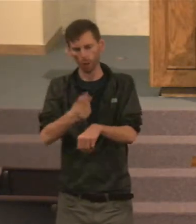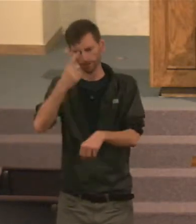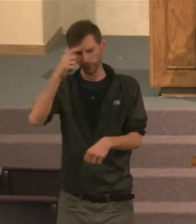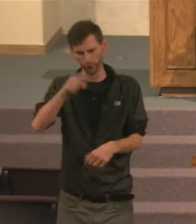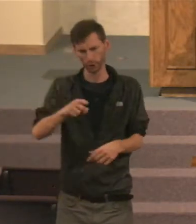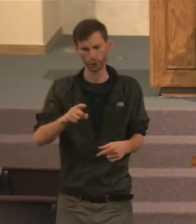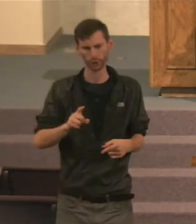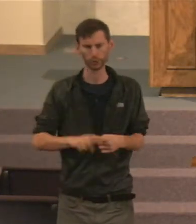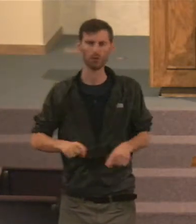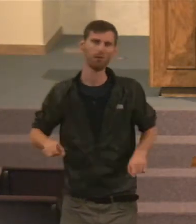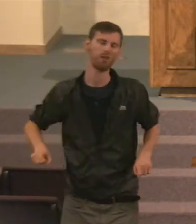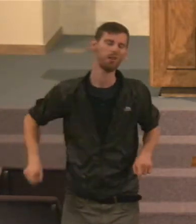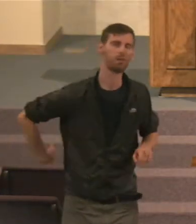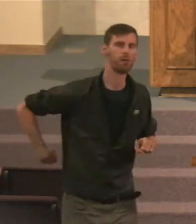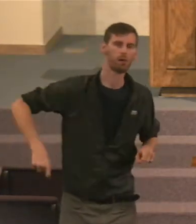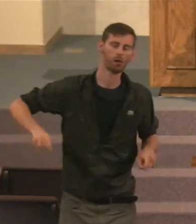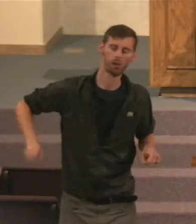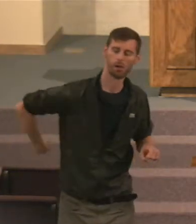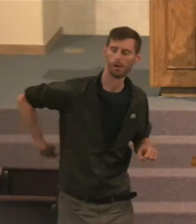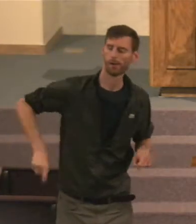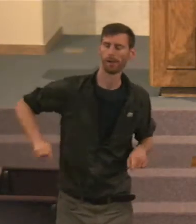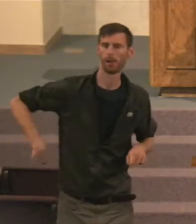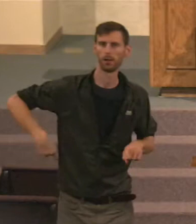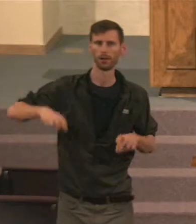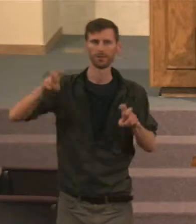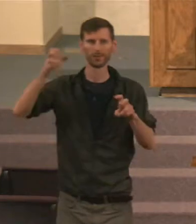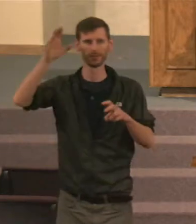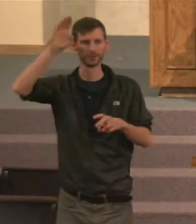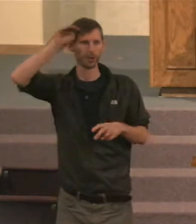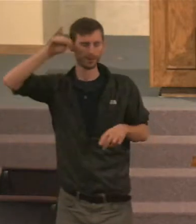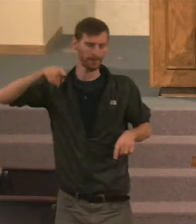There was a prodding, That Saul was being given,